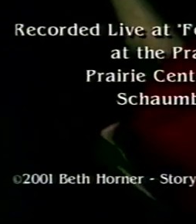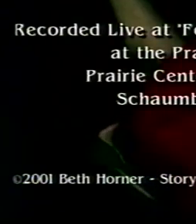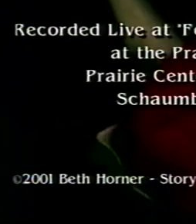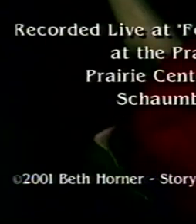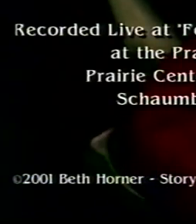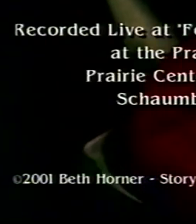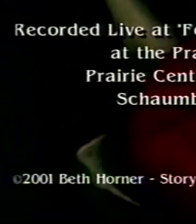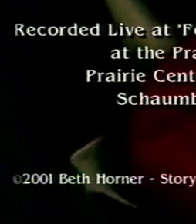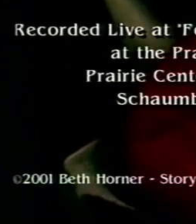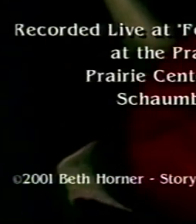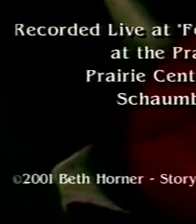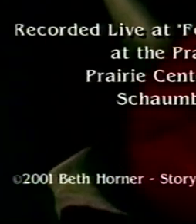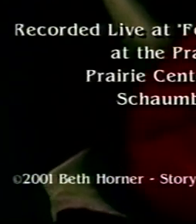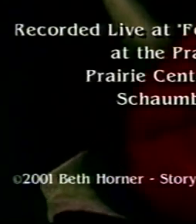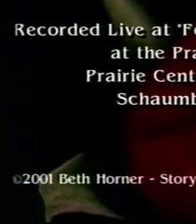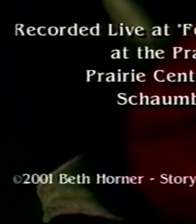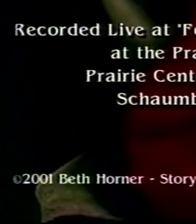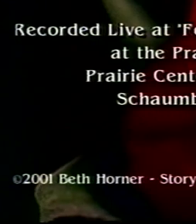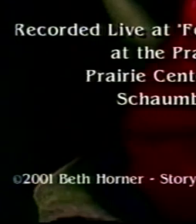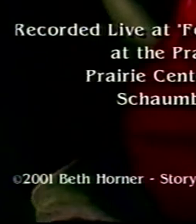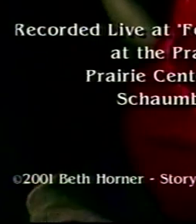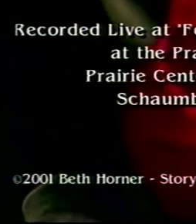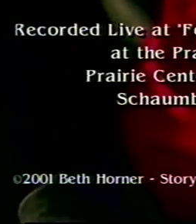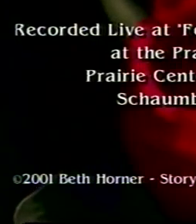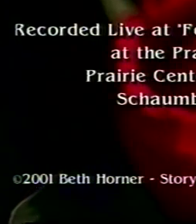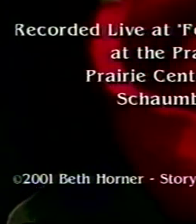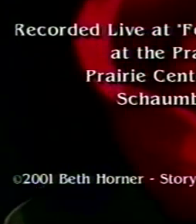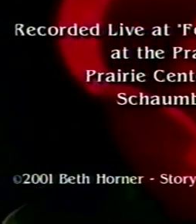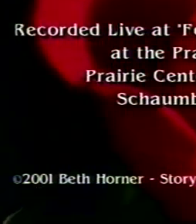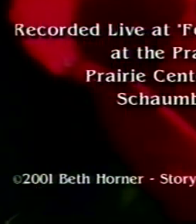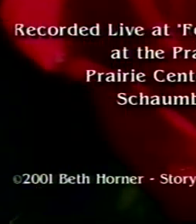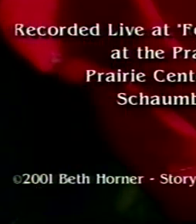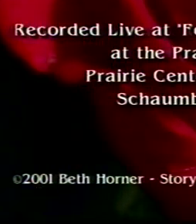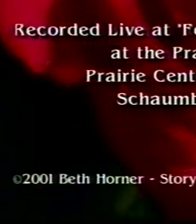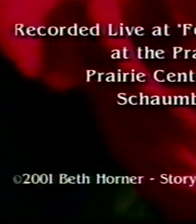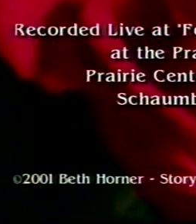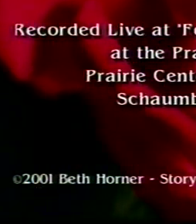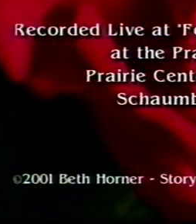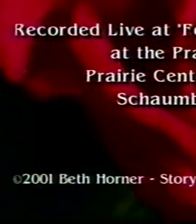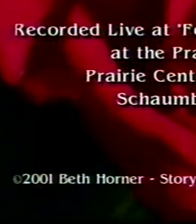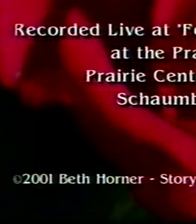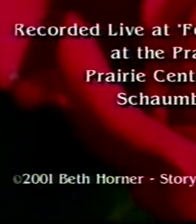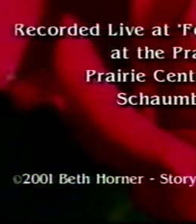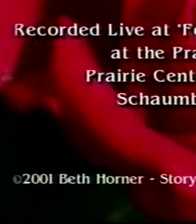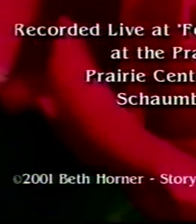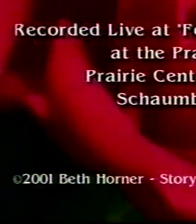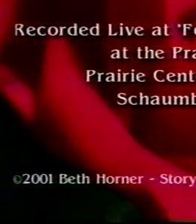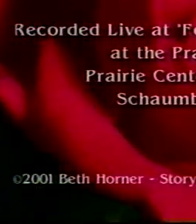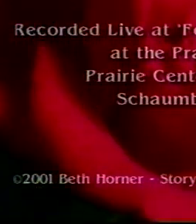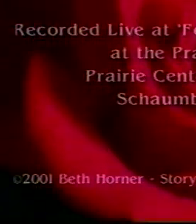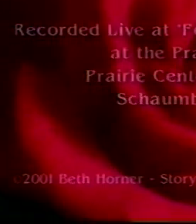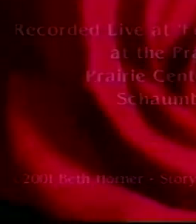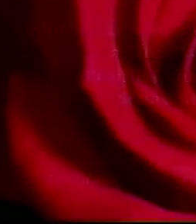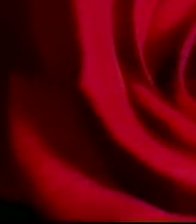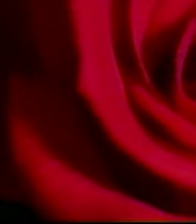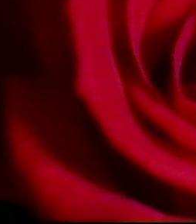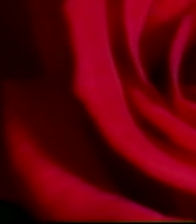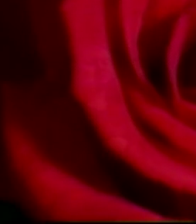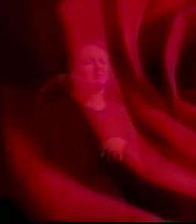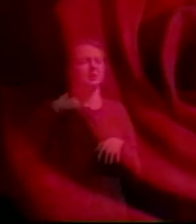On the ruddy field of battle, one dark night in stealthy tread, I was prowling round for